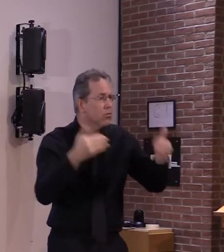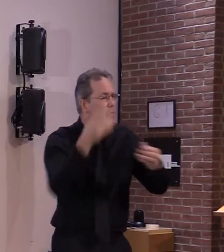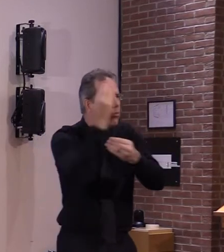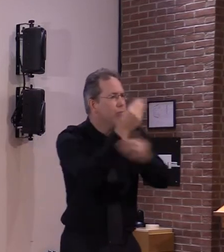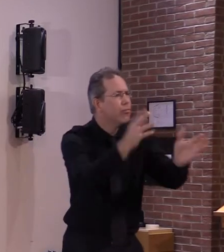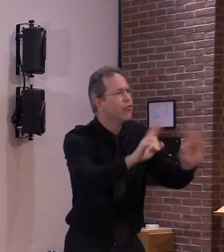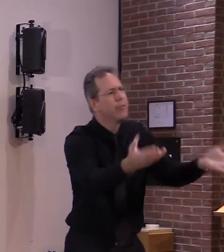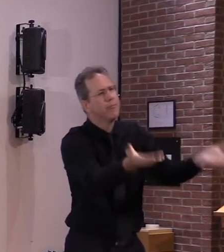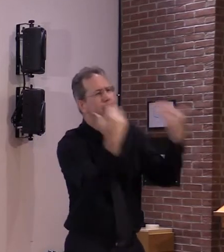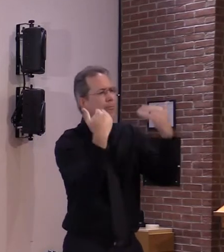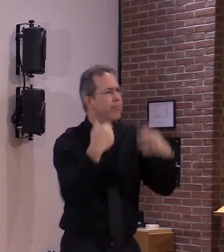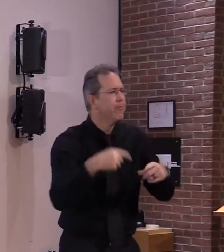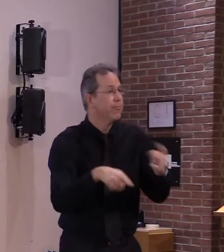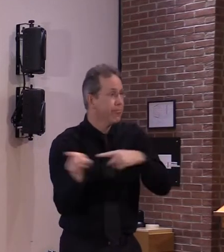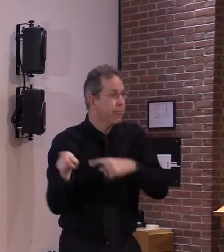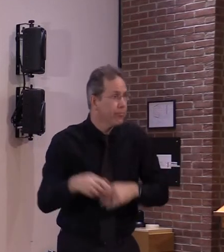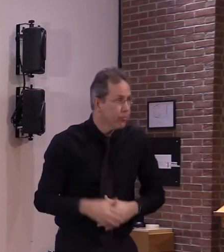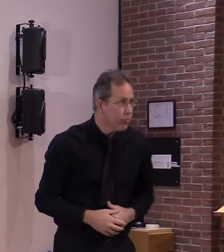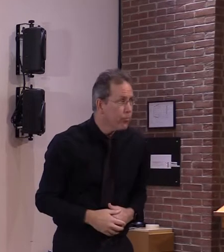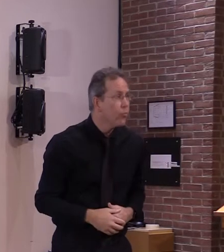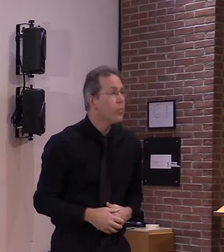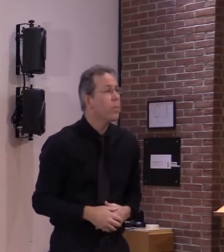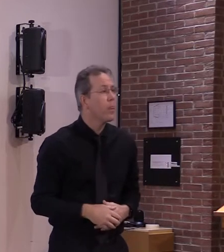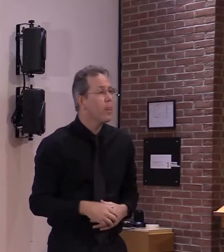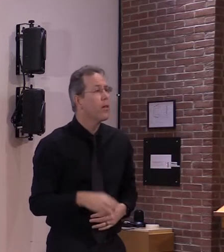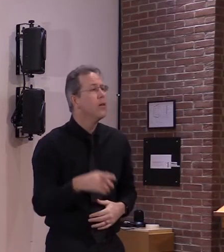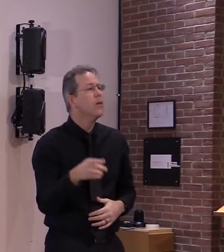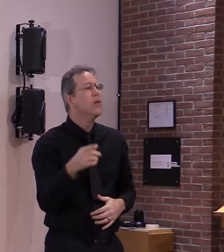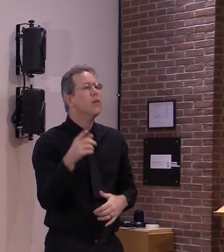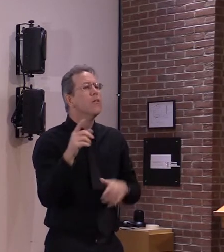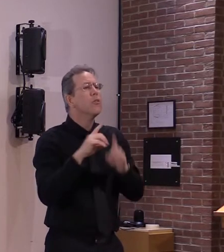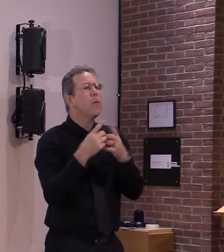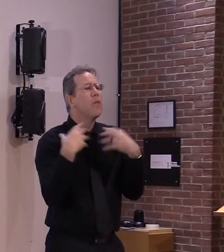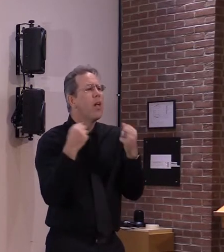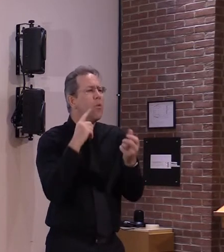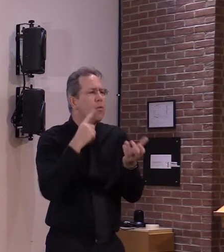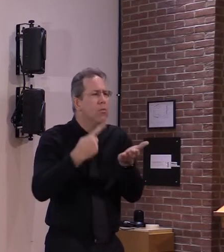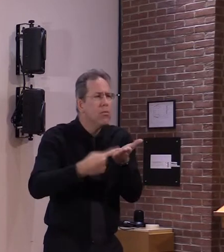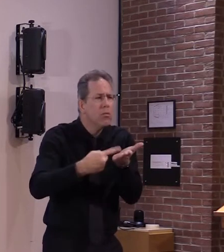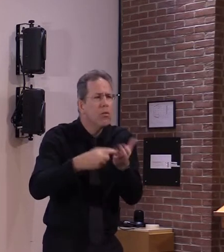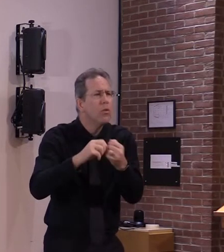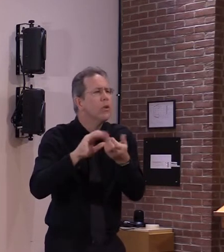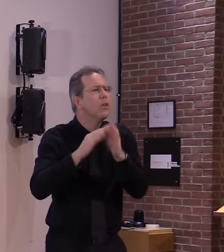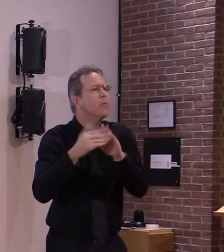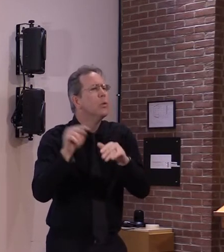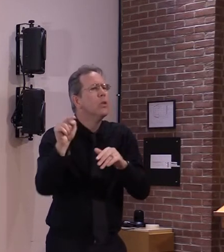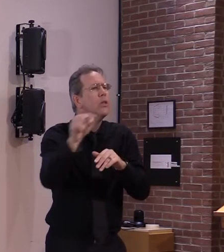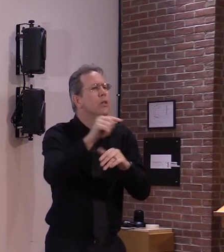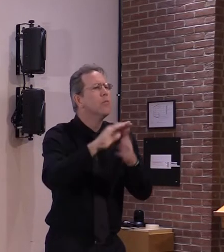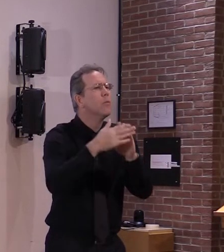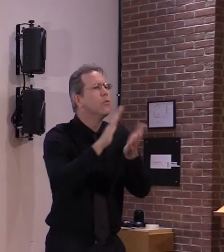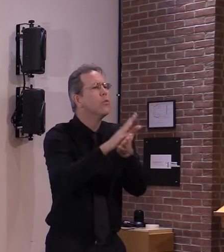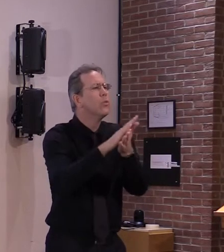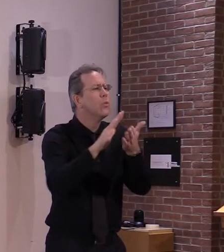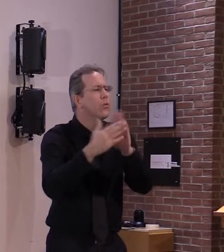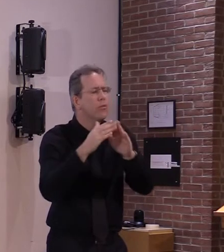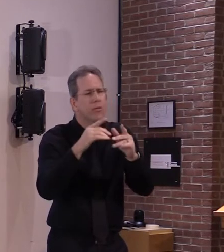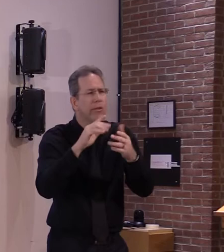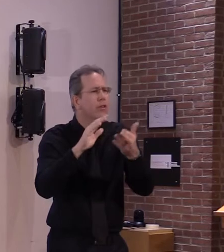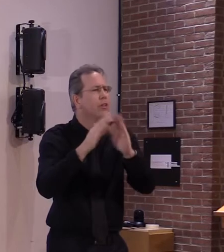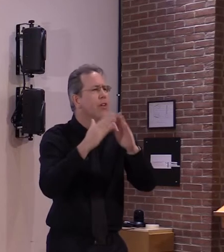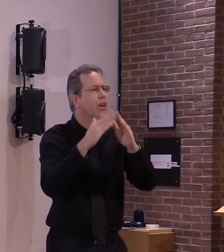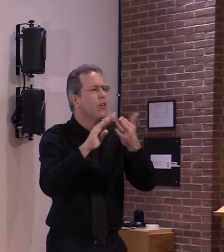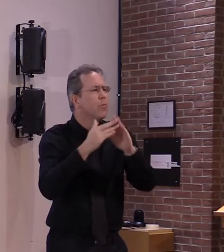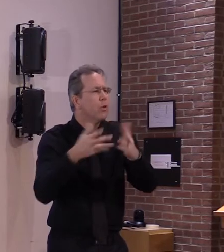sure that people who are disproportionately affected by covid 19 including black indigenous and people